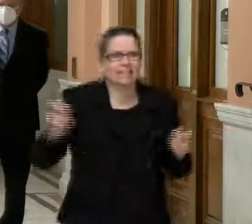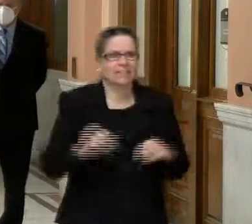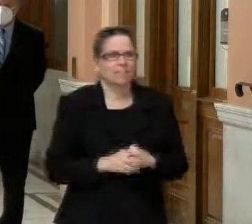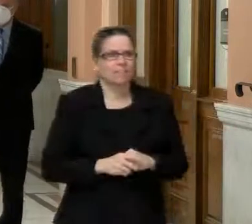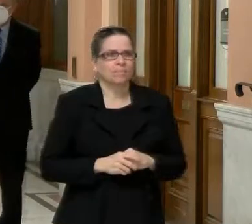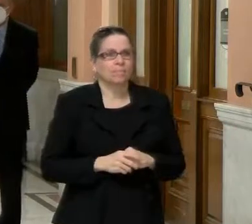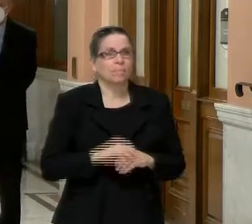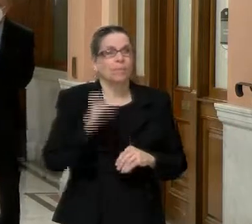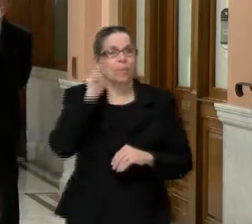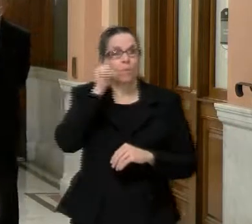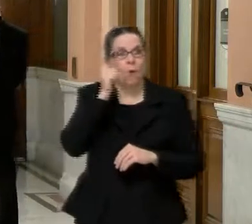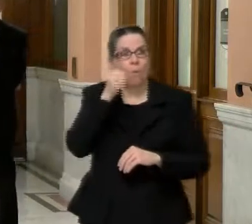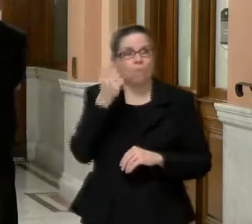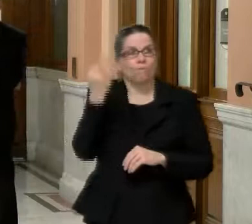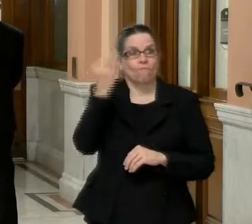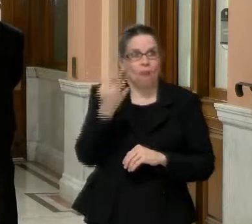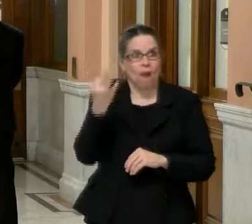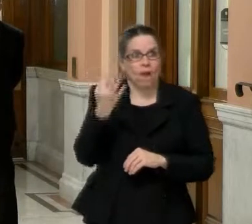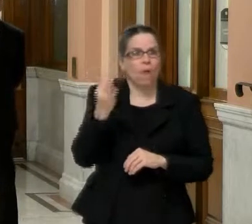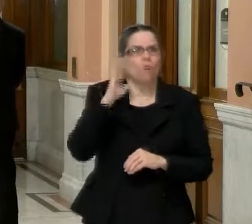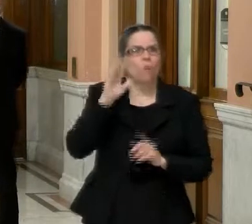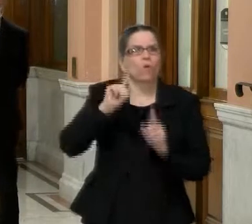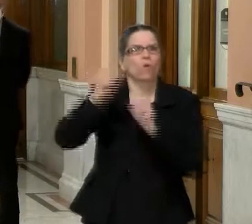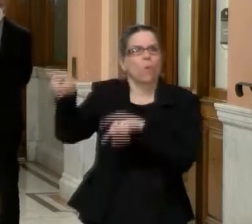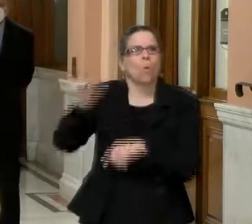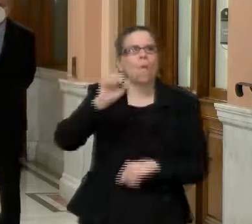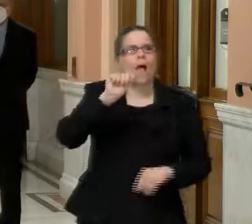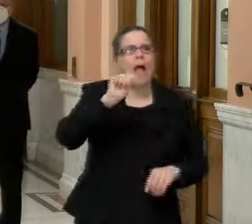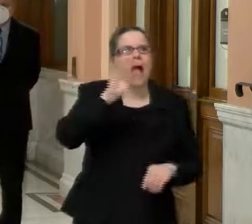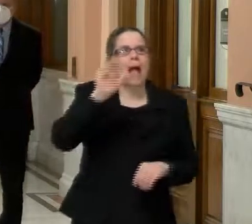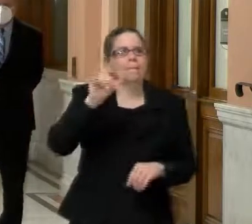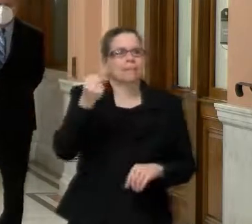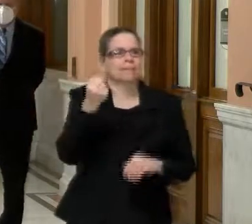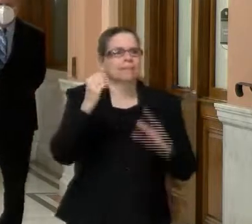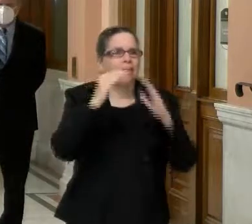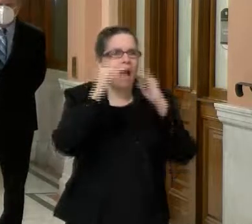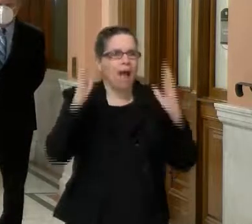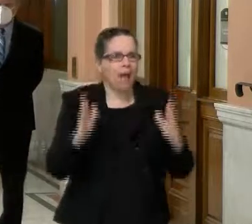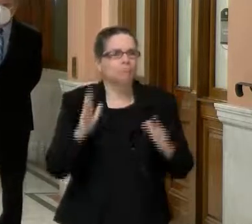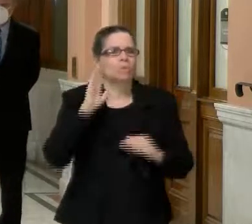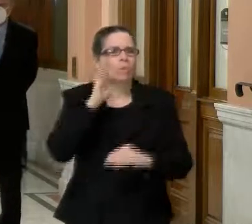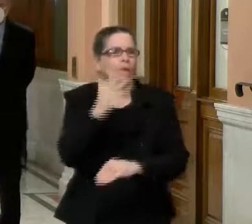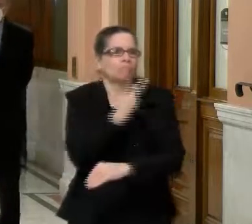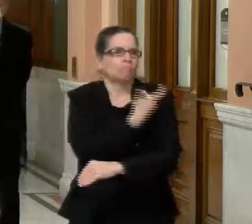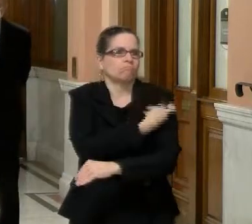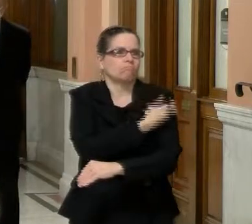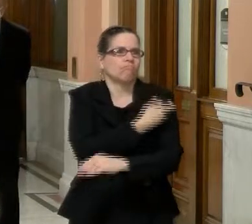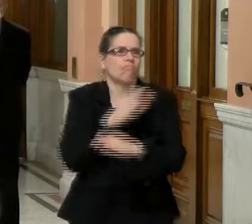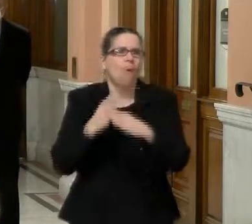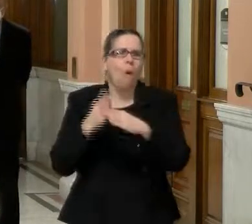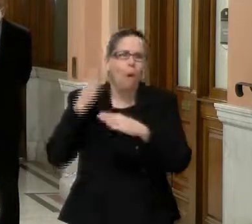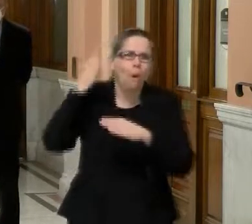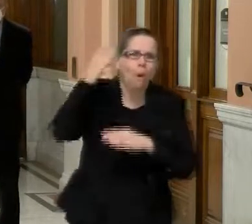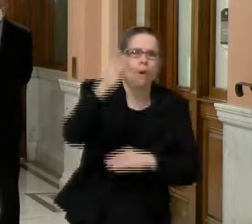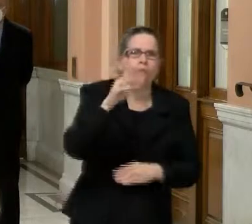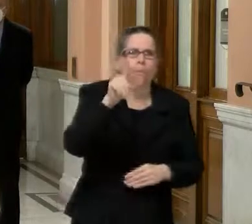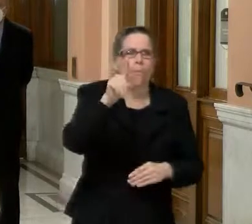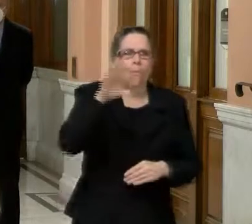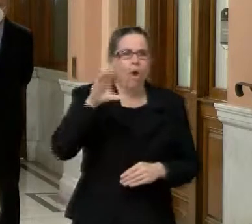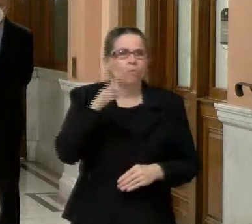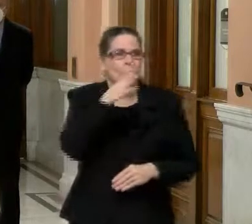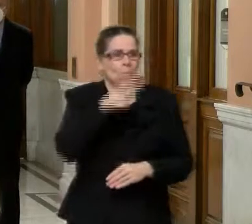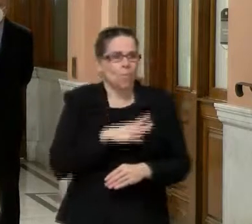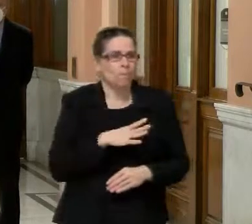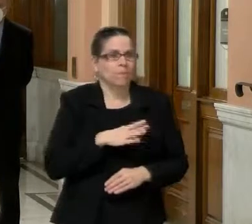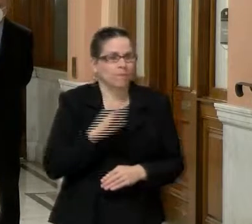the, uh, tomorrow at Abby's House, where we're expecting to give over 100 vaccinations to the women, uh, who are housed there.